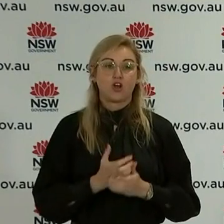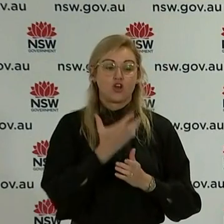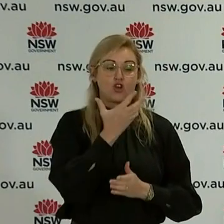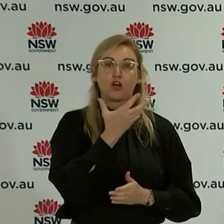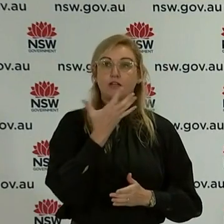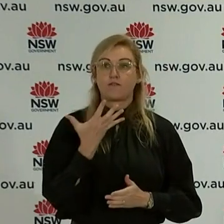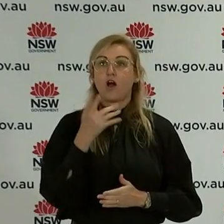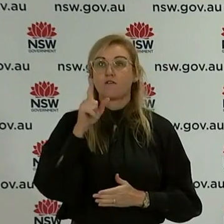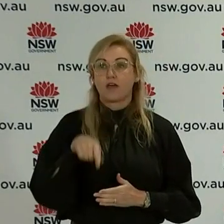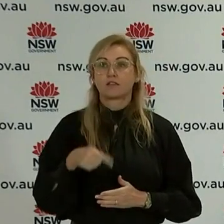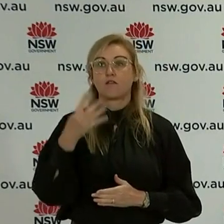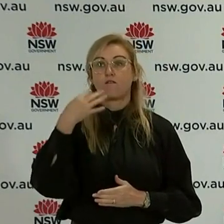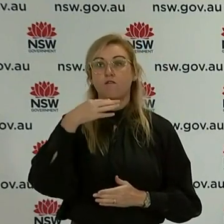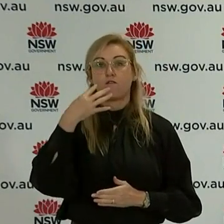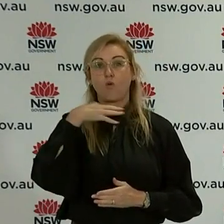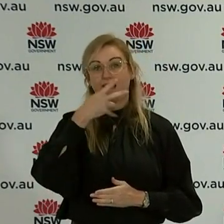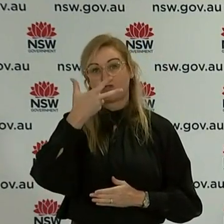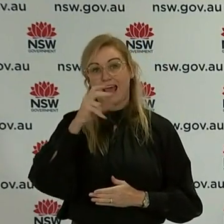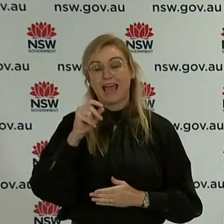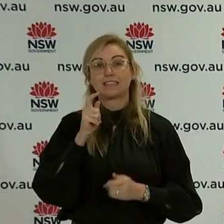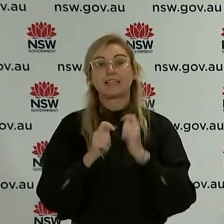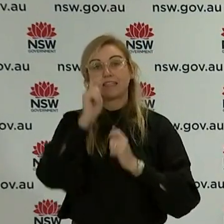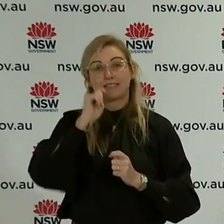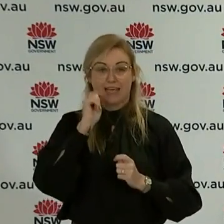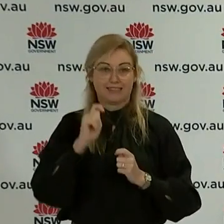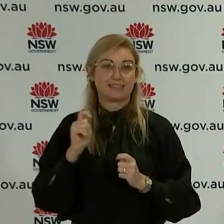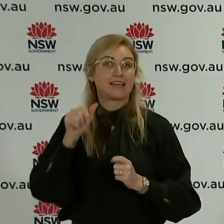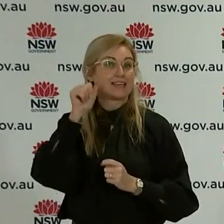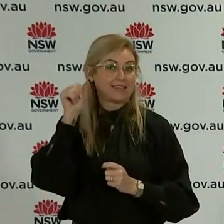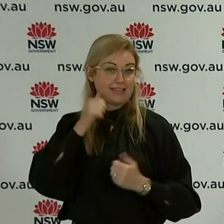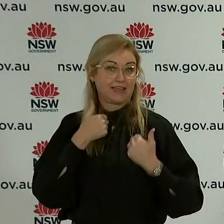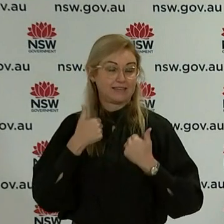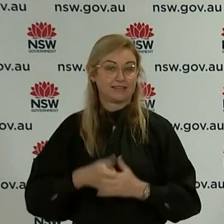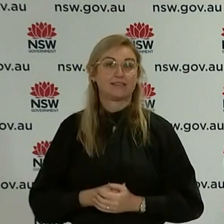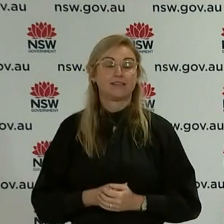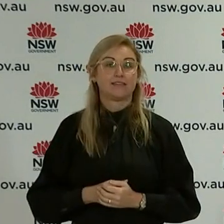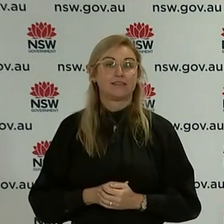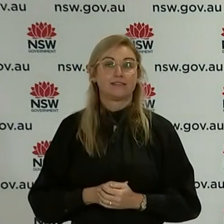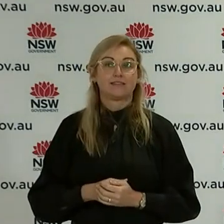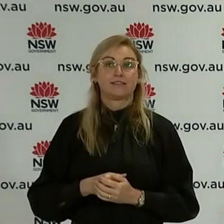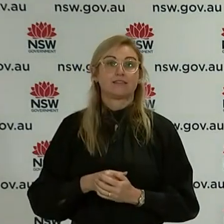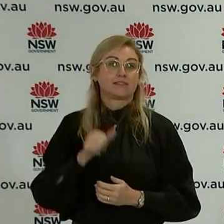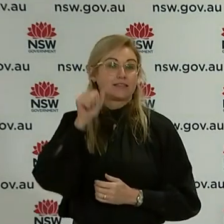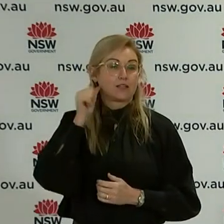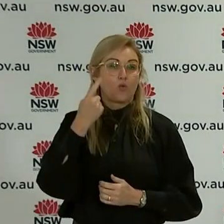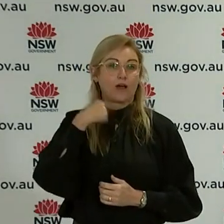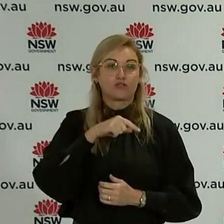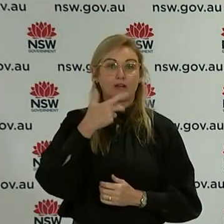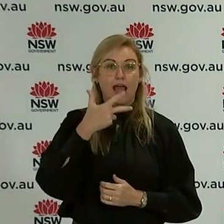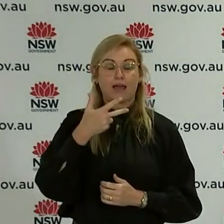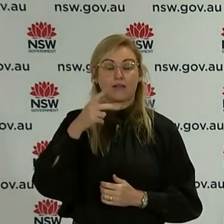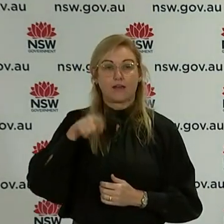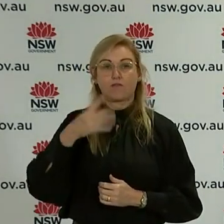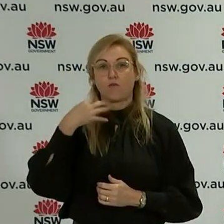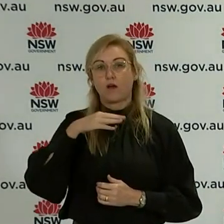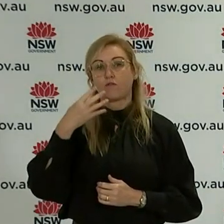,480 tests reported until 8 o'clock last night compared to the previous day's total of 108,449.